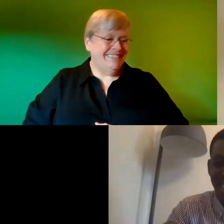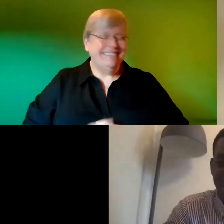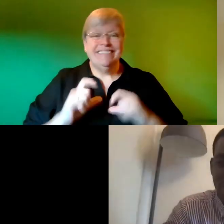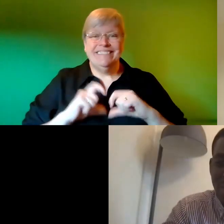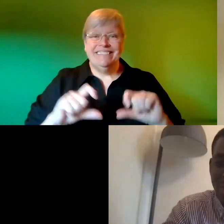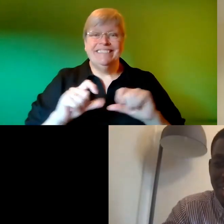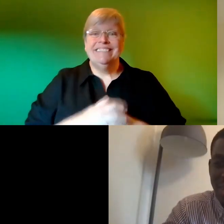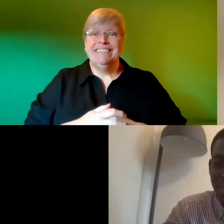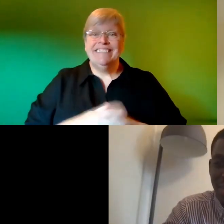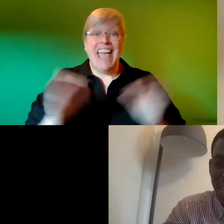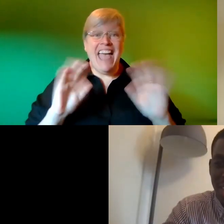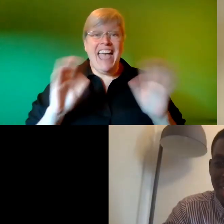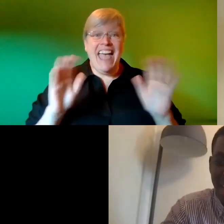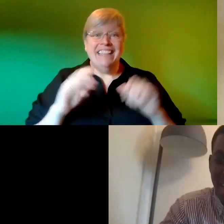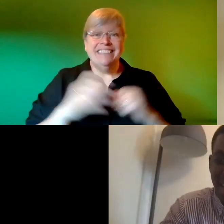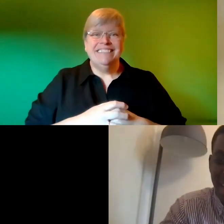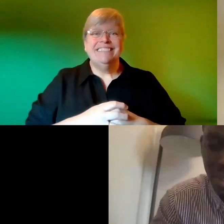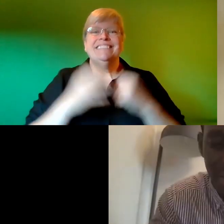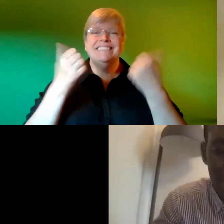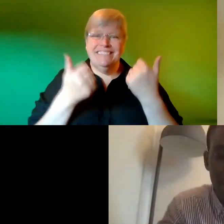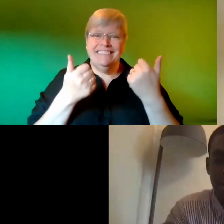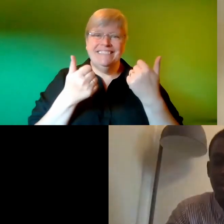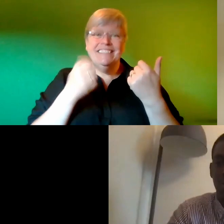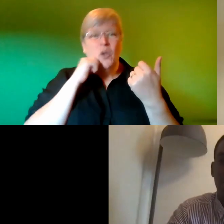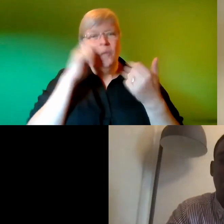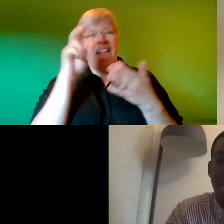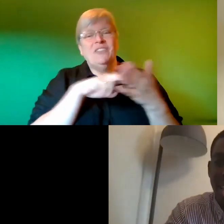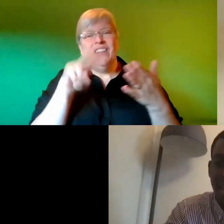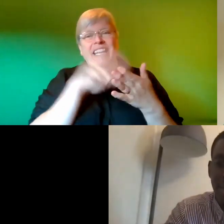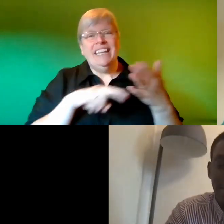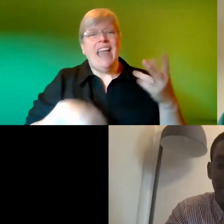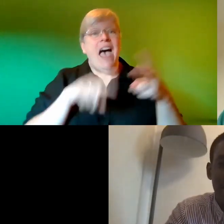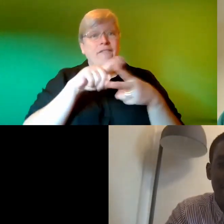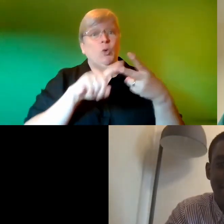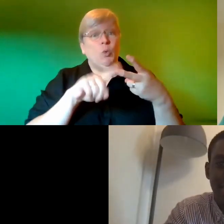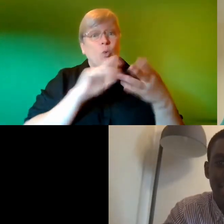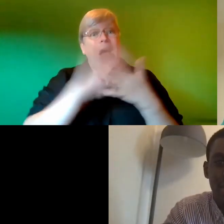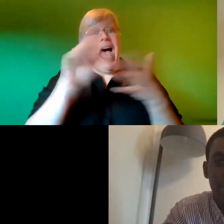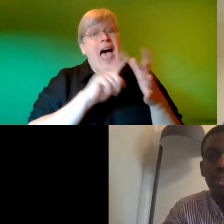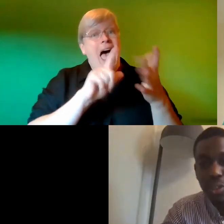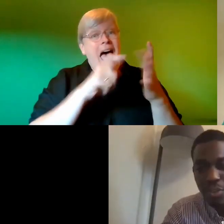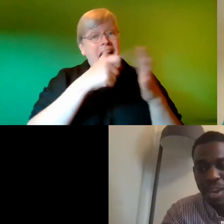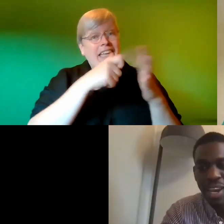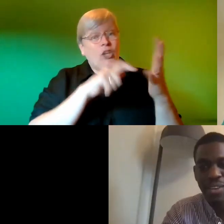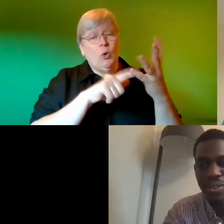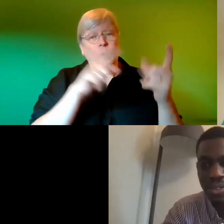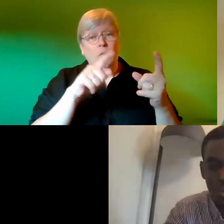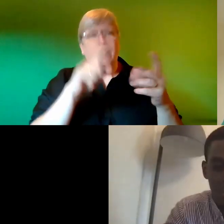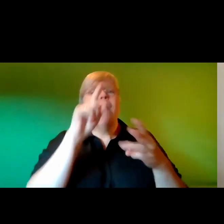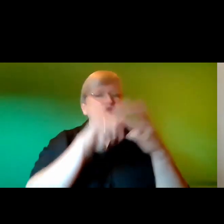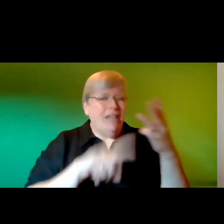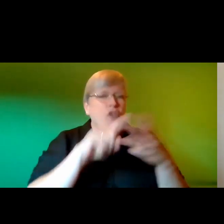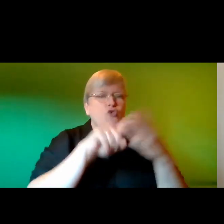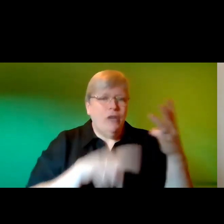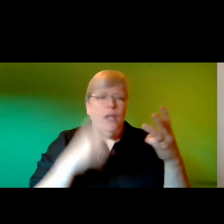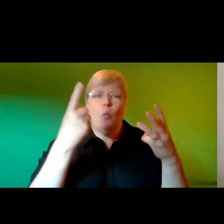hello everyone and so yeah i'm going to read out two of my haikus and well three of my haikus and